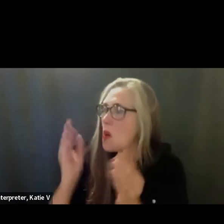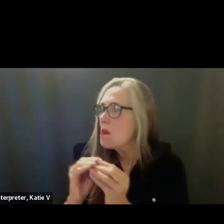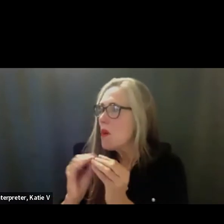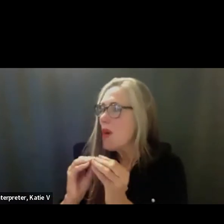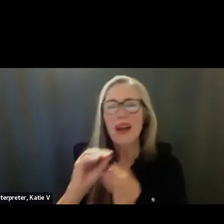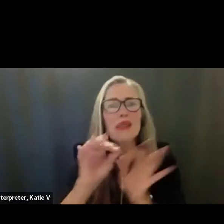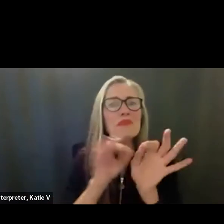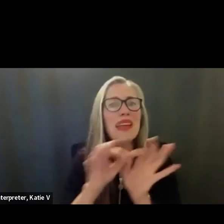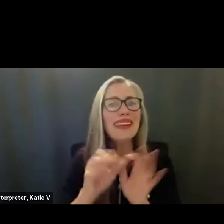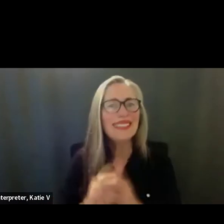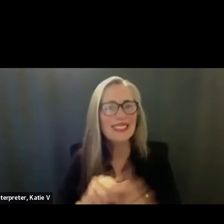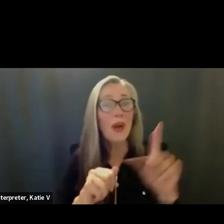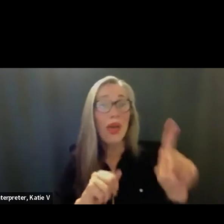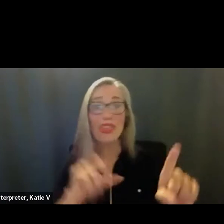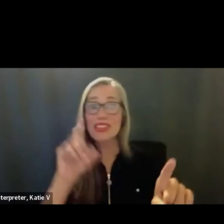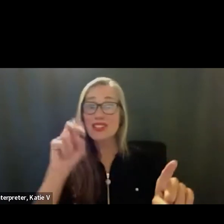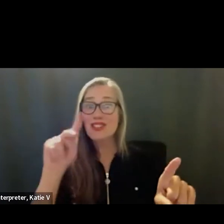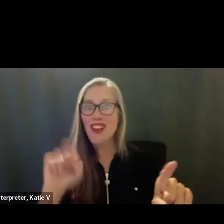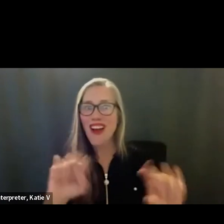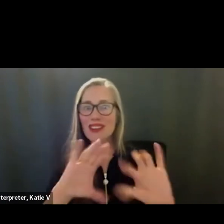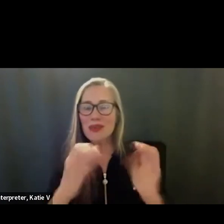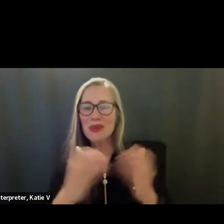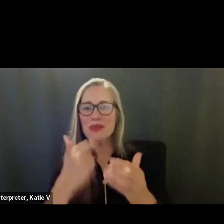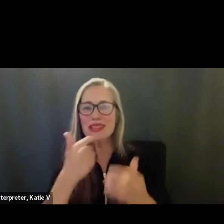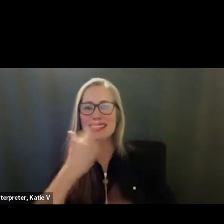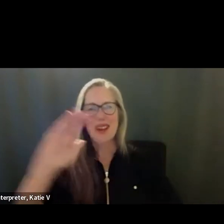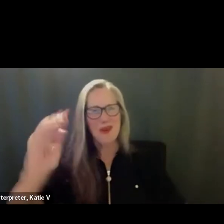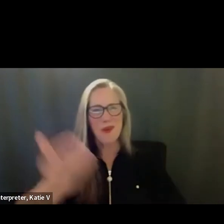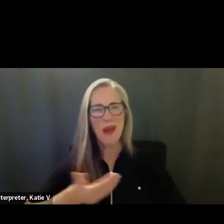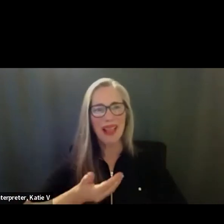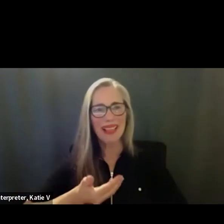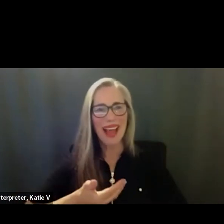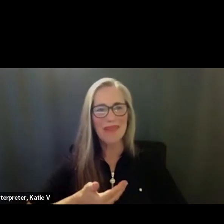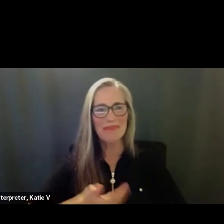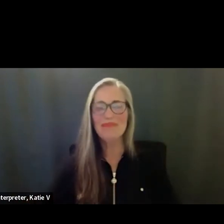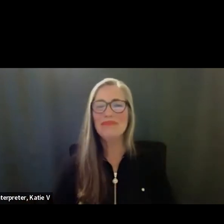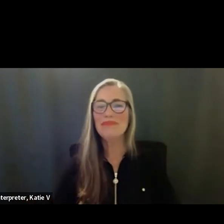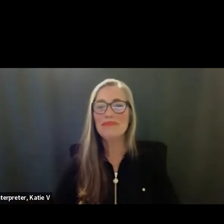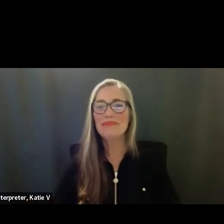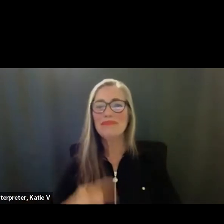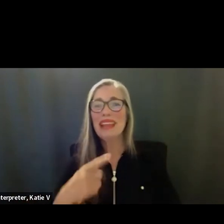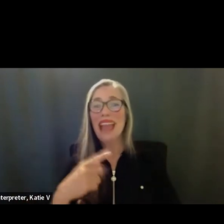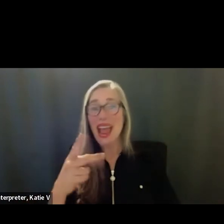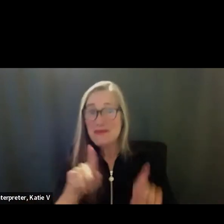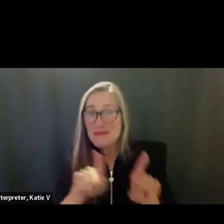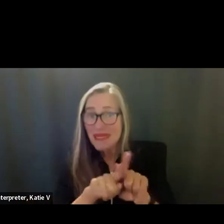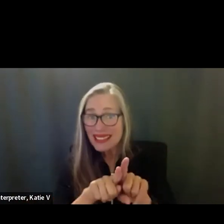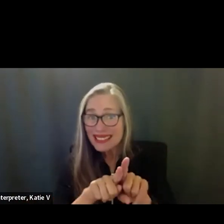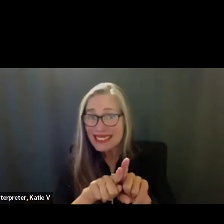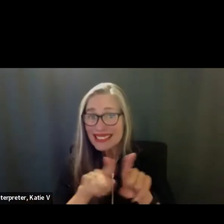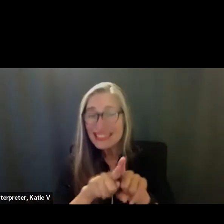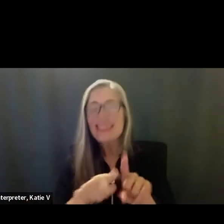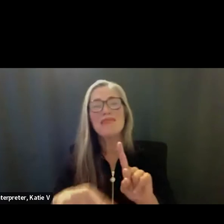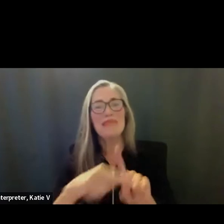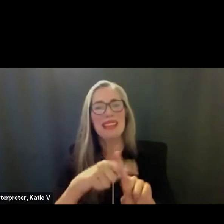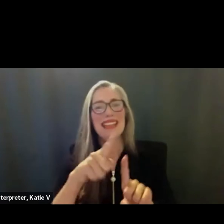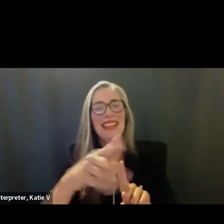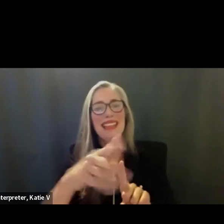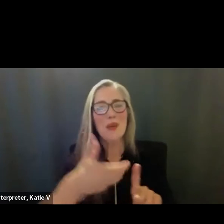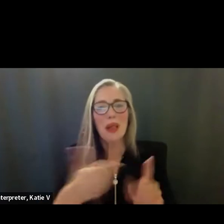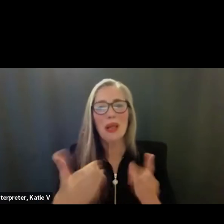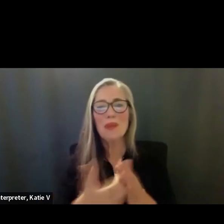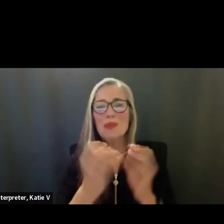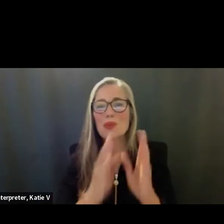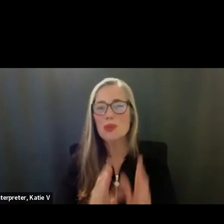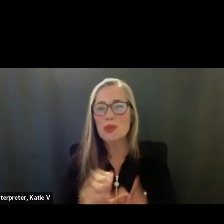This is our Don's crew. They're welcoming you right now, but they're also welcoming our new students to Santa Barbara High School.